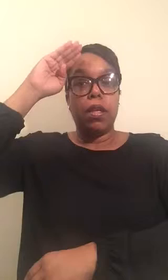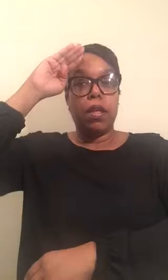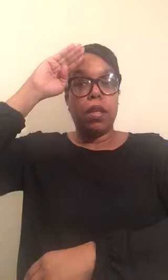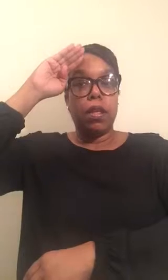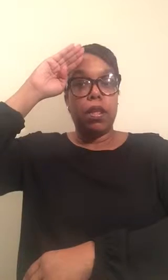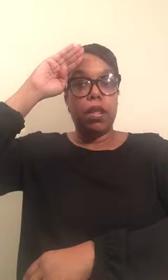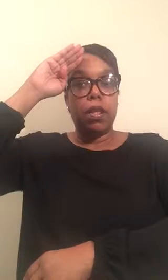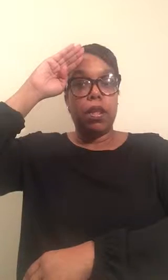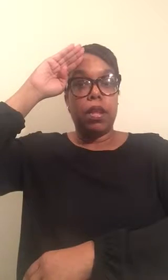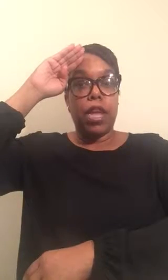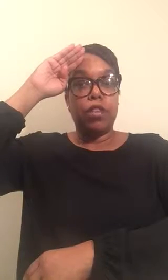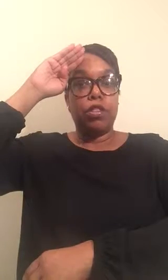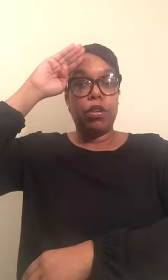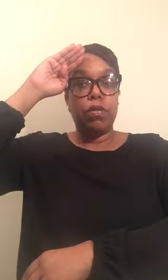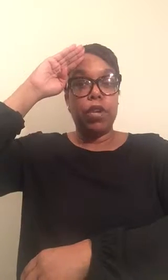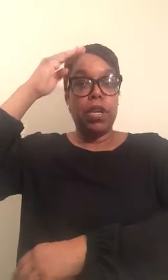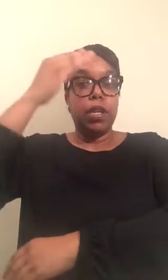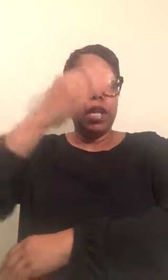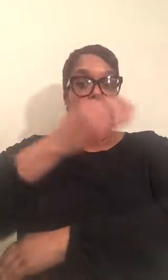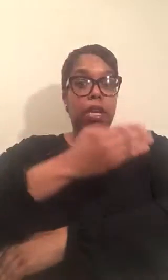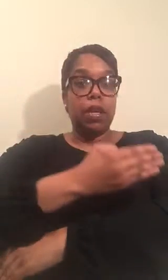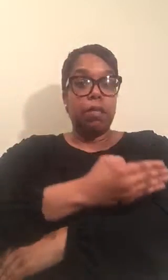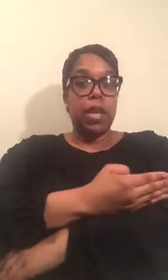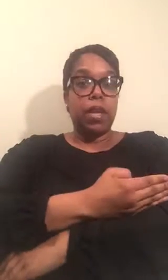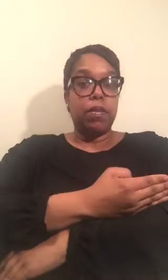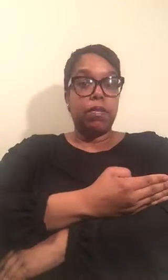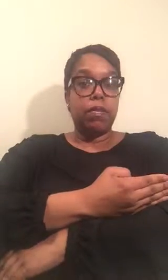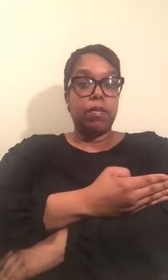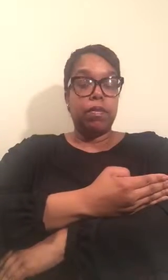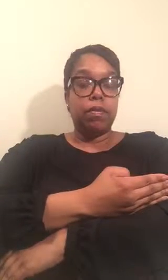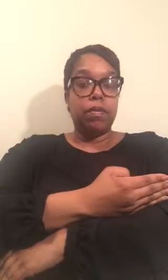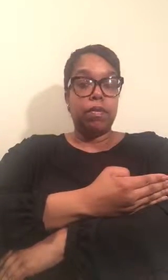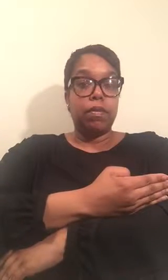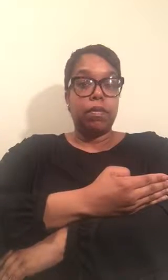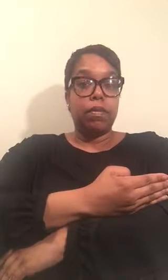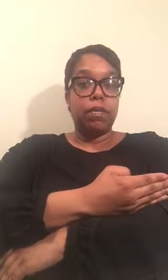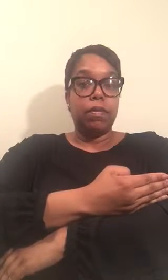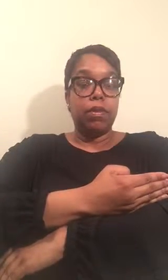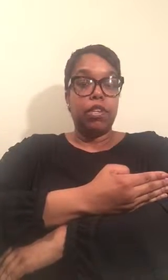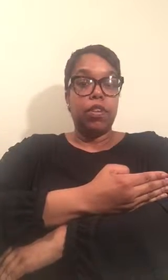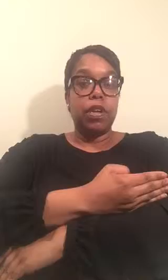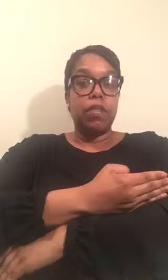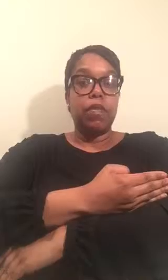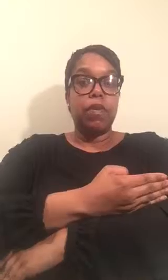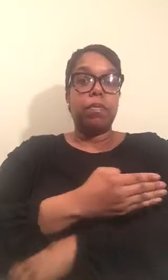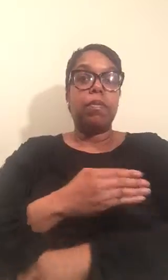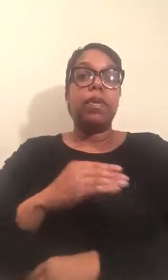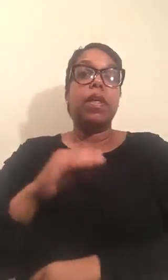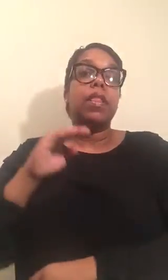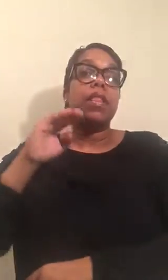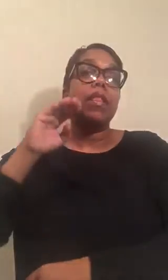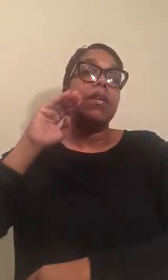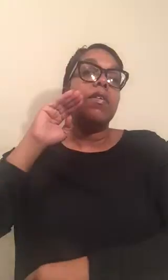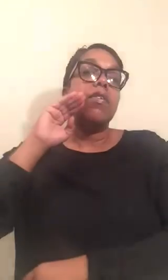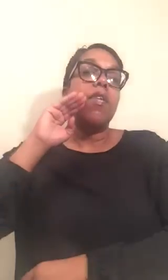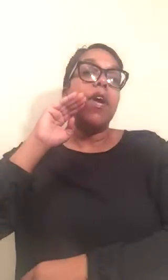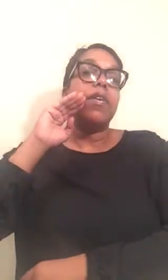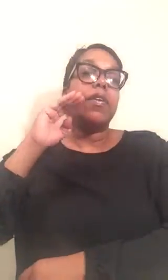Like you're saluting. then come down. To your other arm. Daughter.